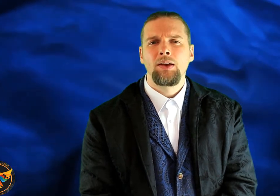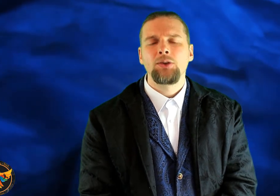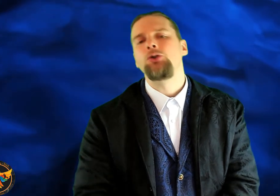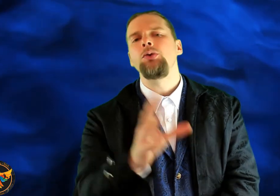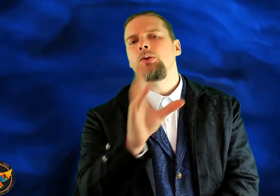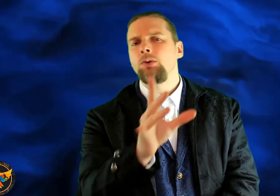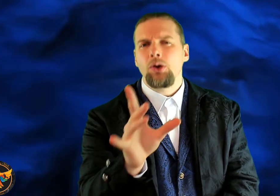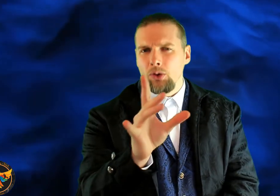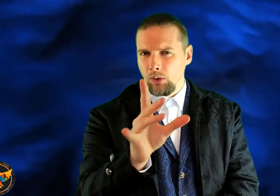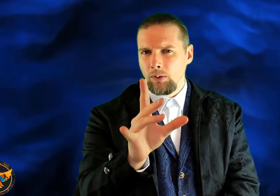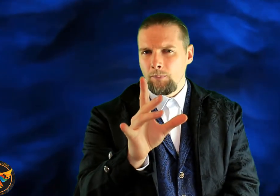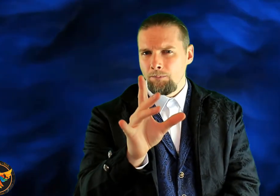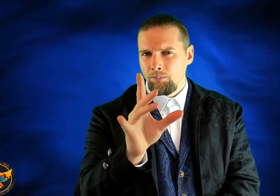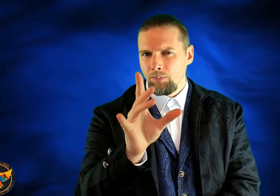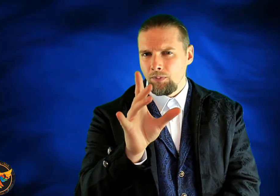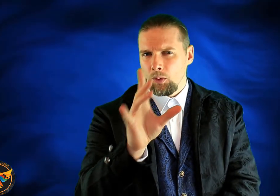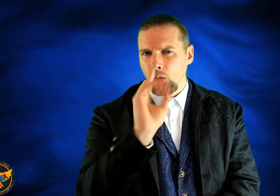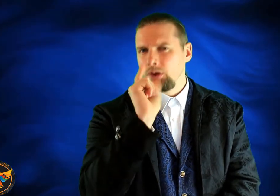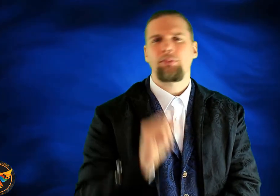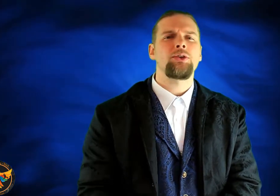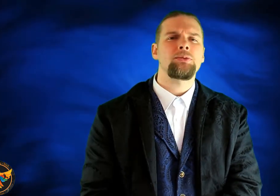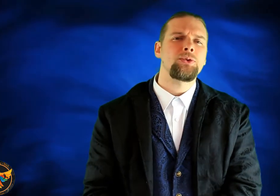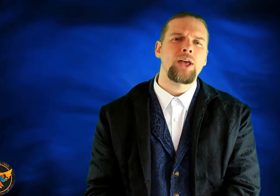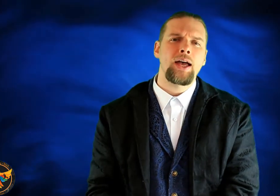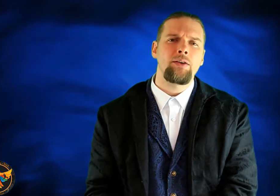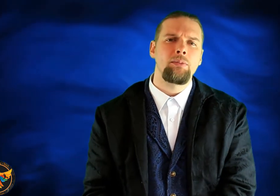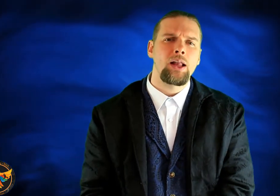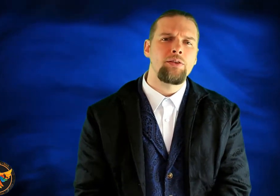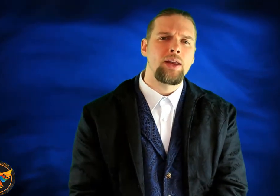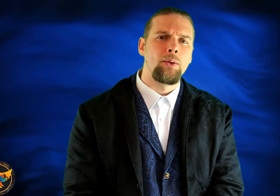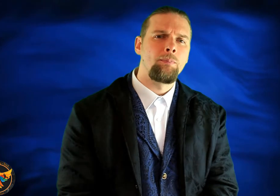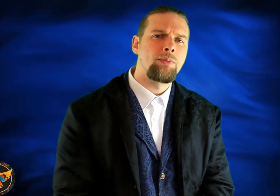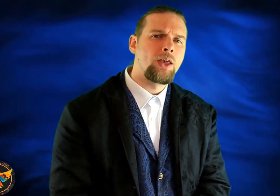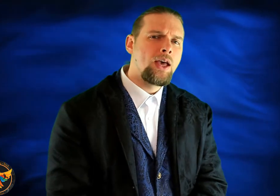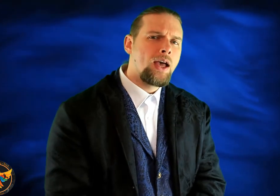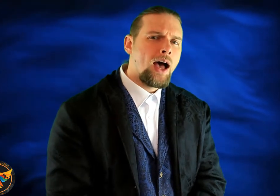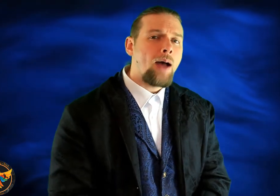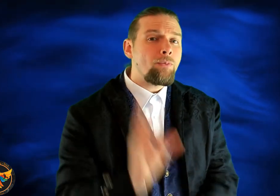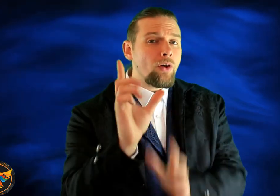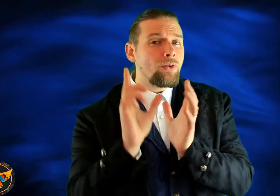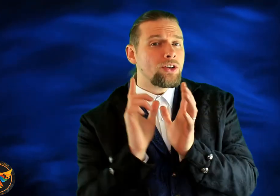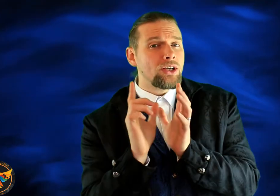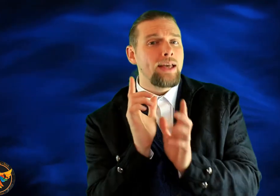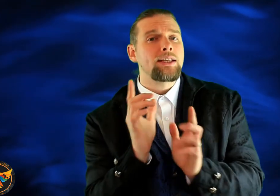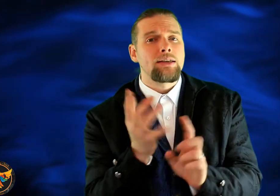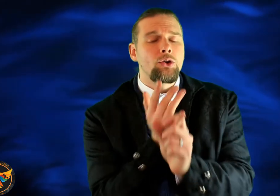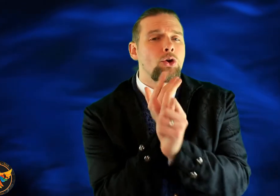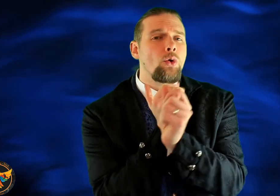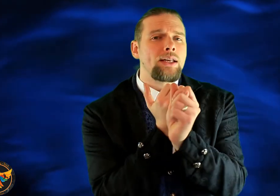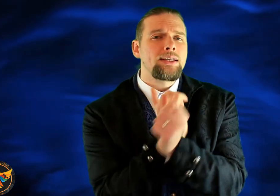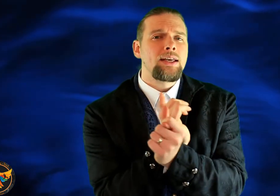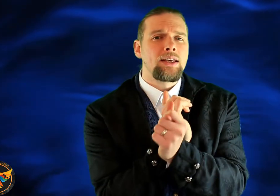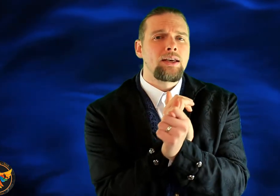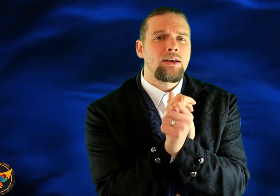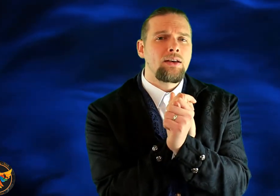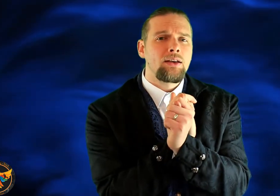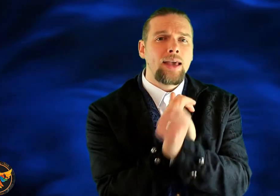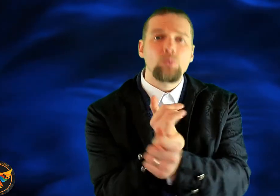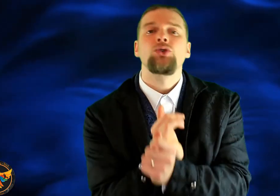And do you know one of the principles that I have in my life now? I'm very, very selective on who I take counsel